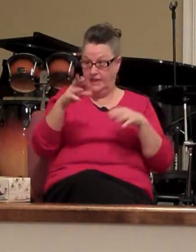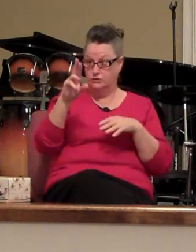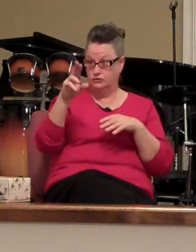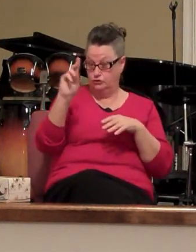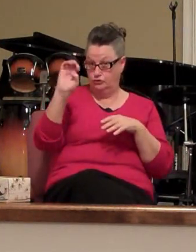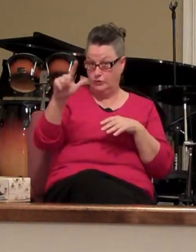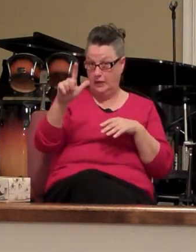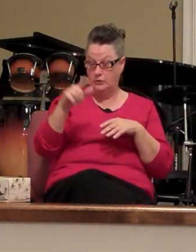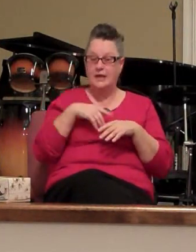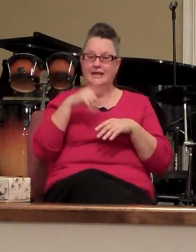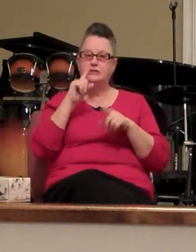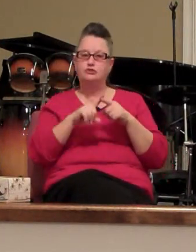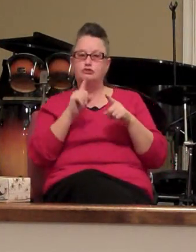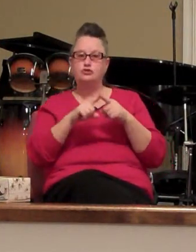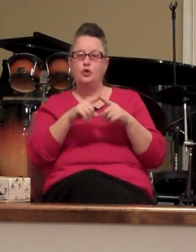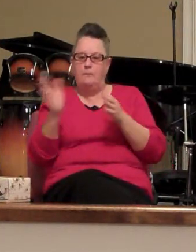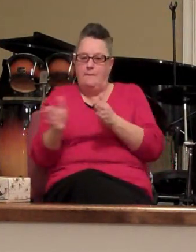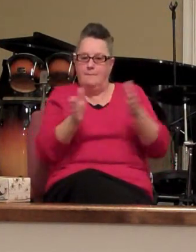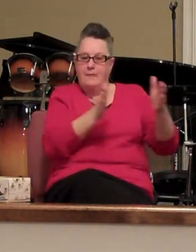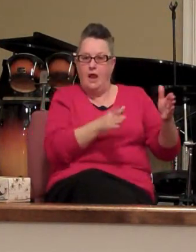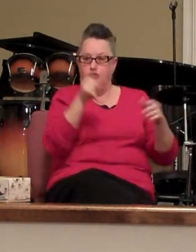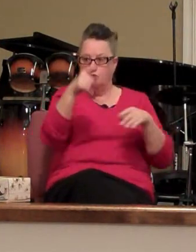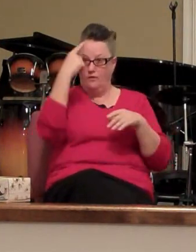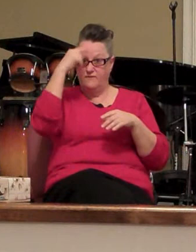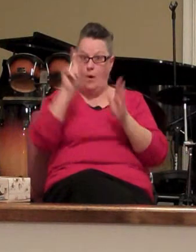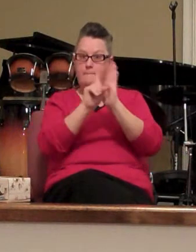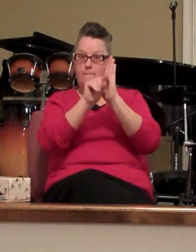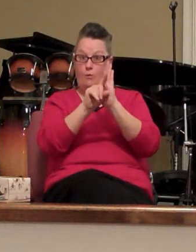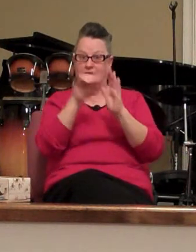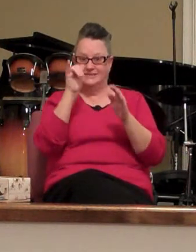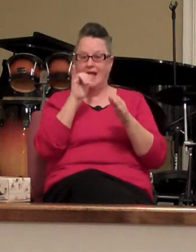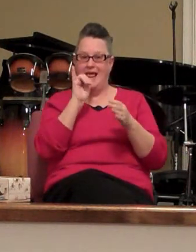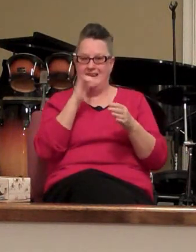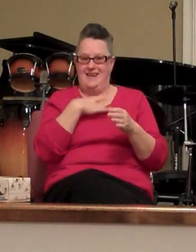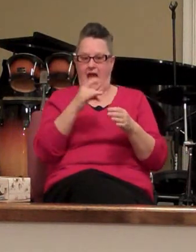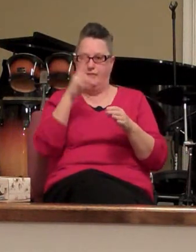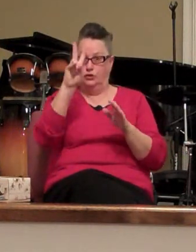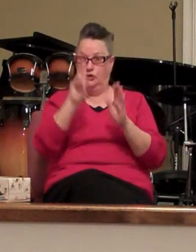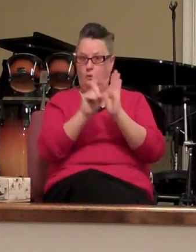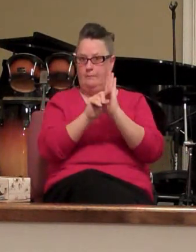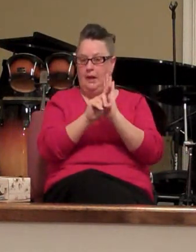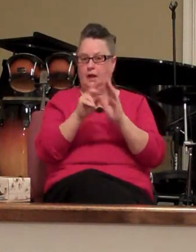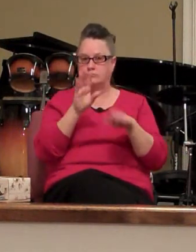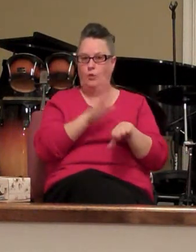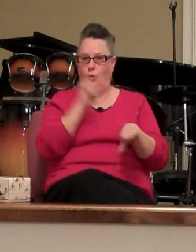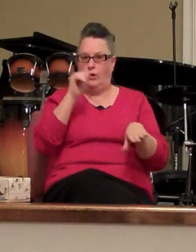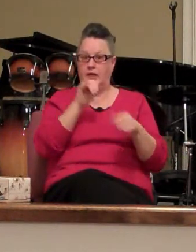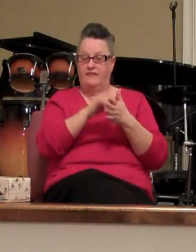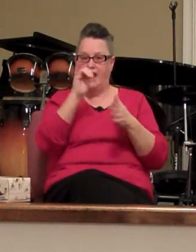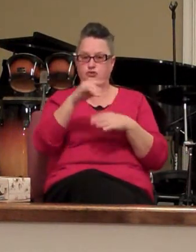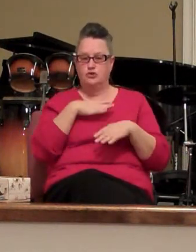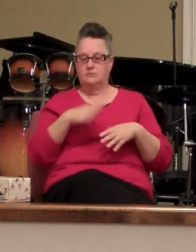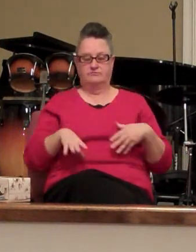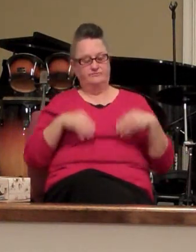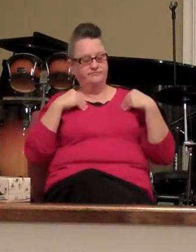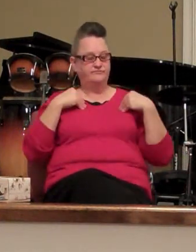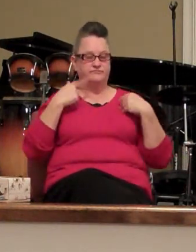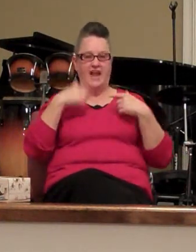is to prepare you for moments like the two minute warning that you suck it up and finish the